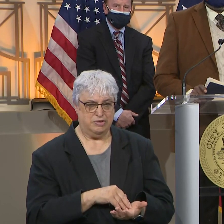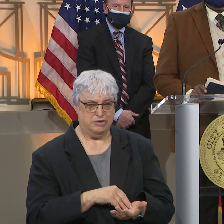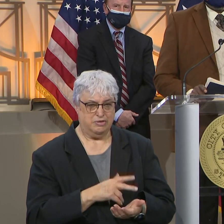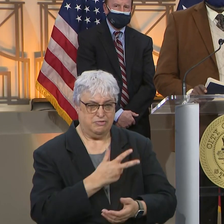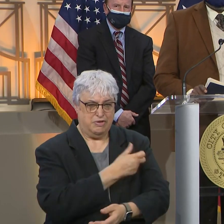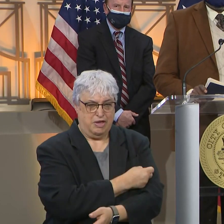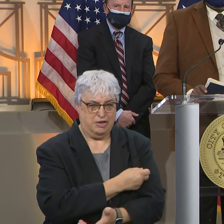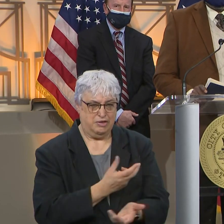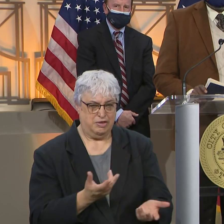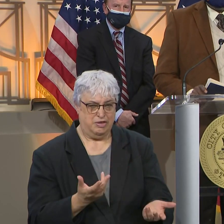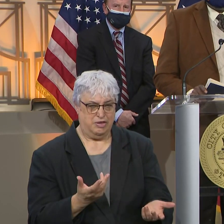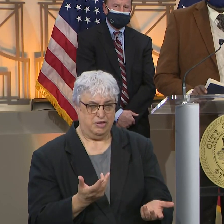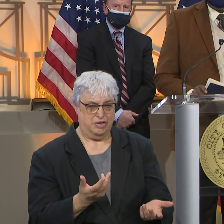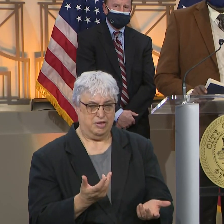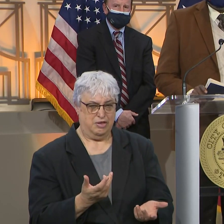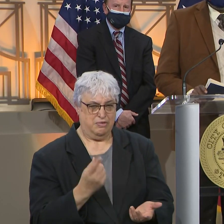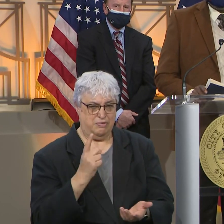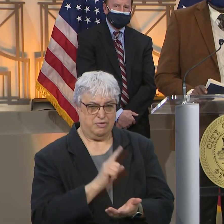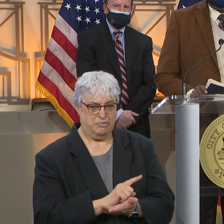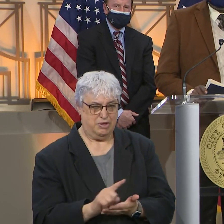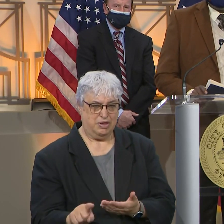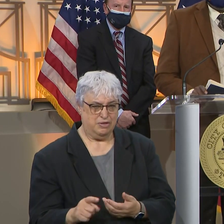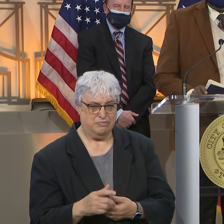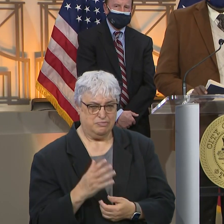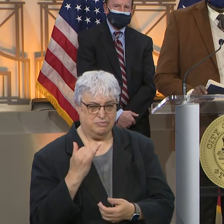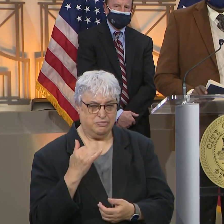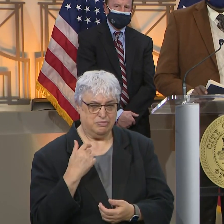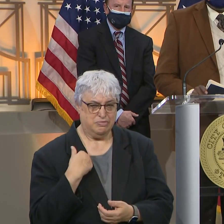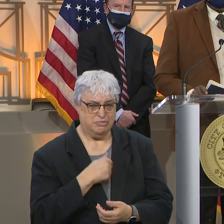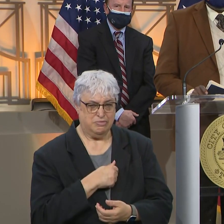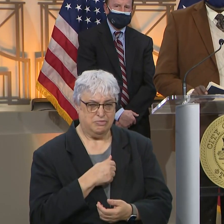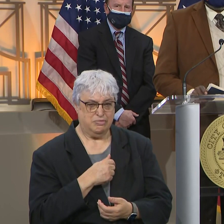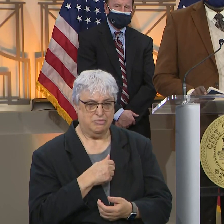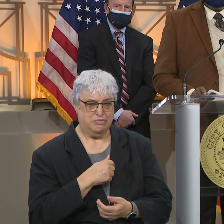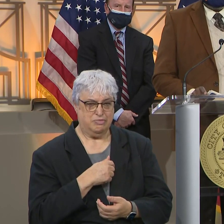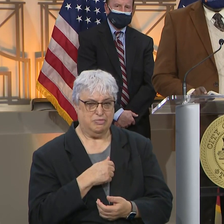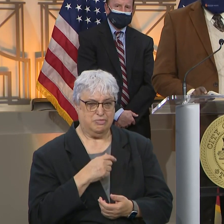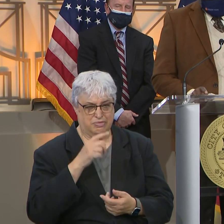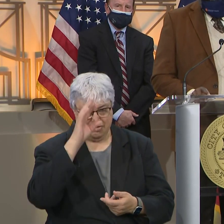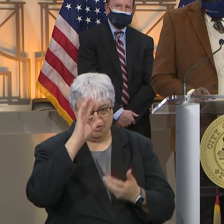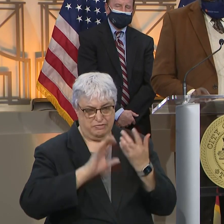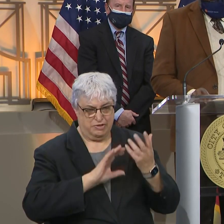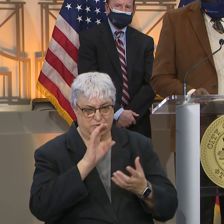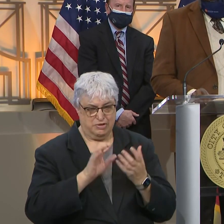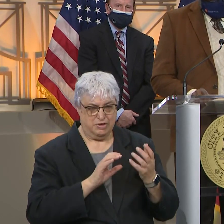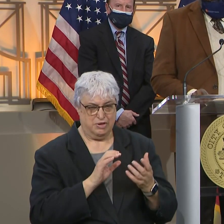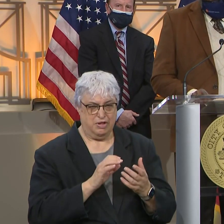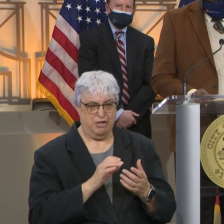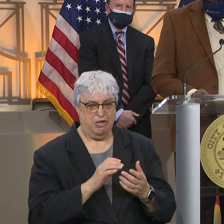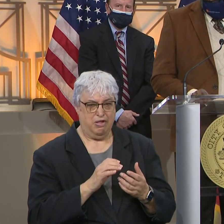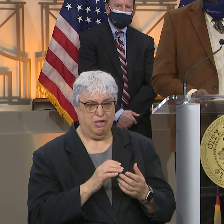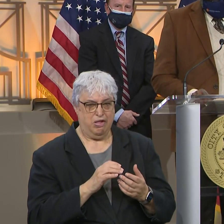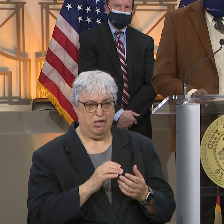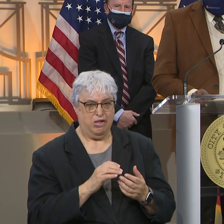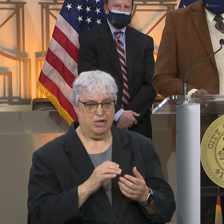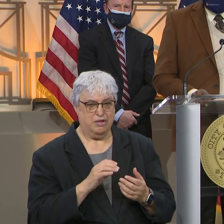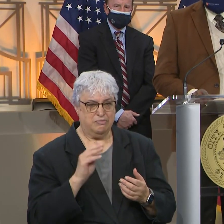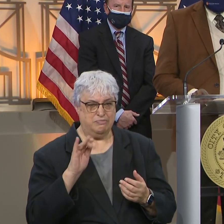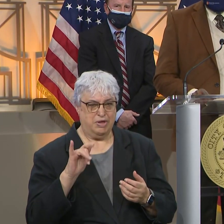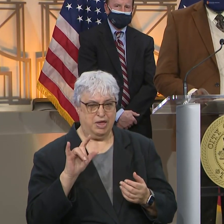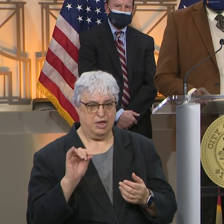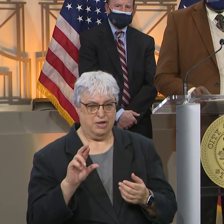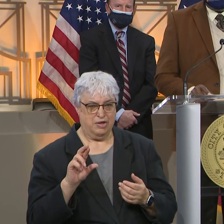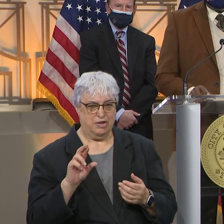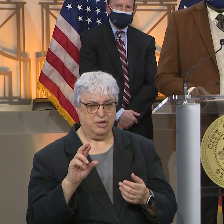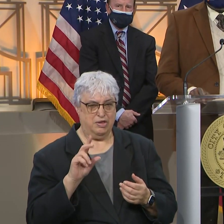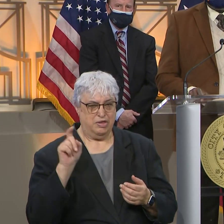vials of vaccine in a week? And why do we keep having this confusion of is it what the mayor said today,